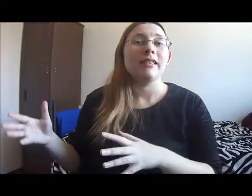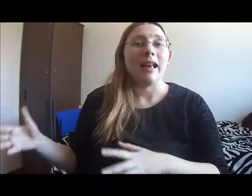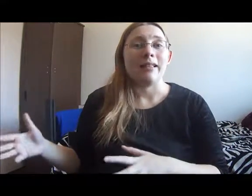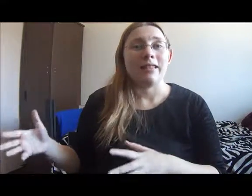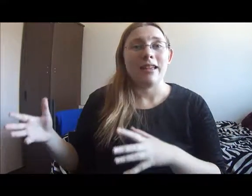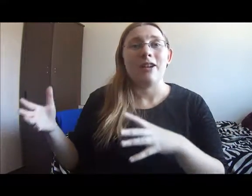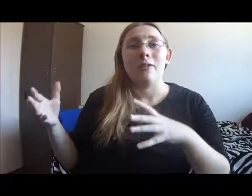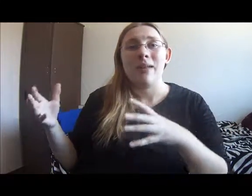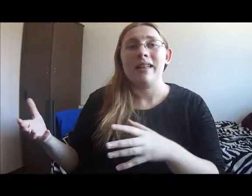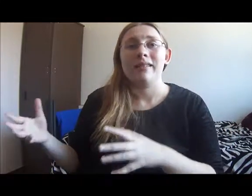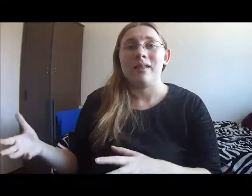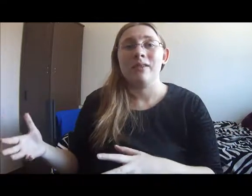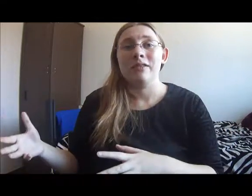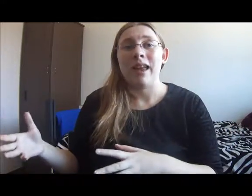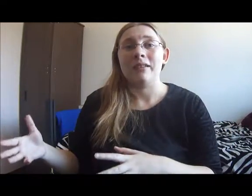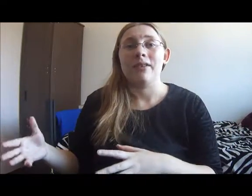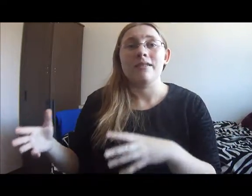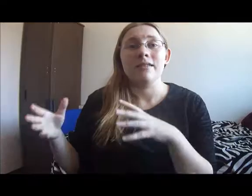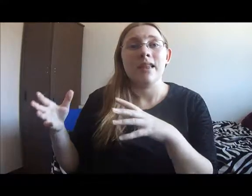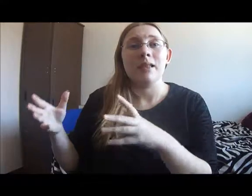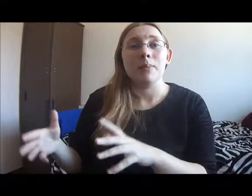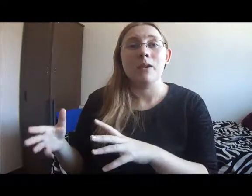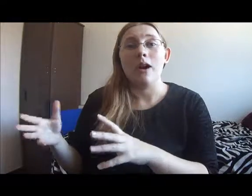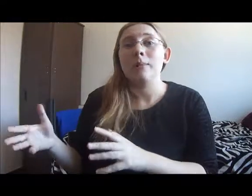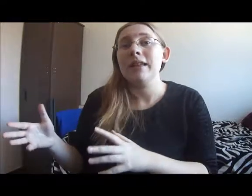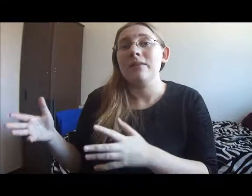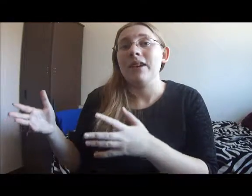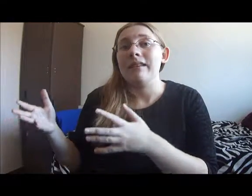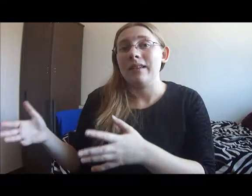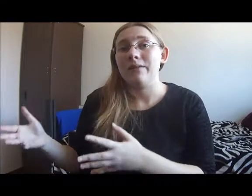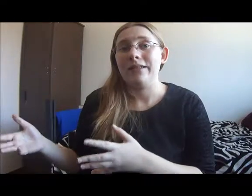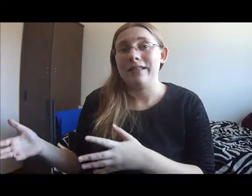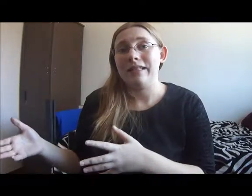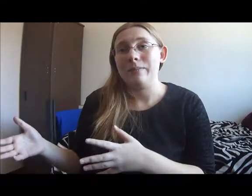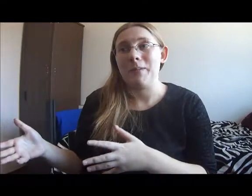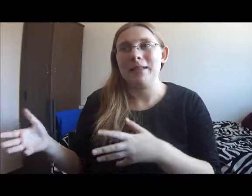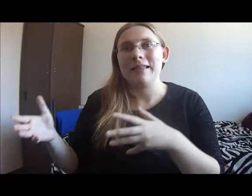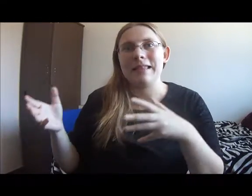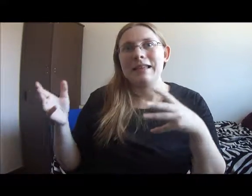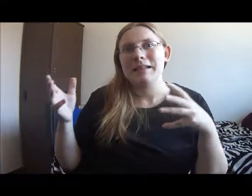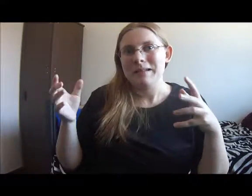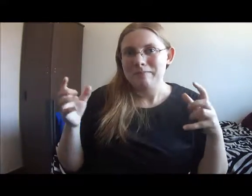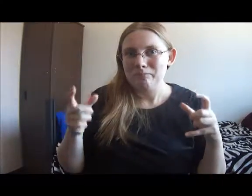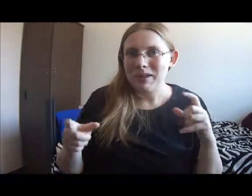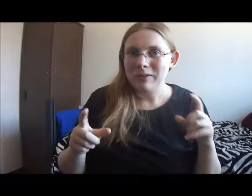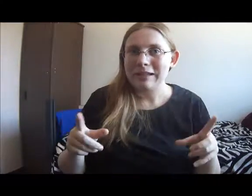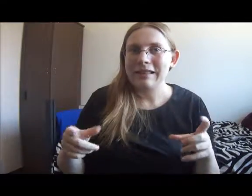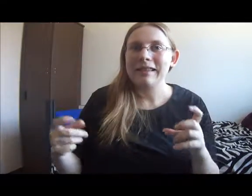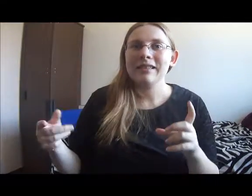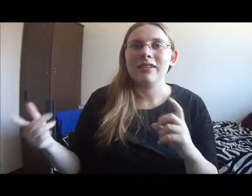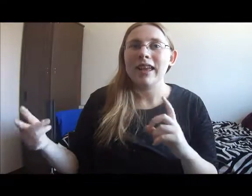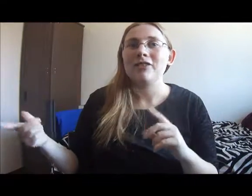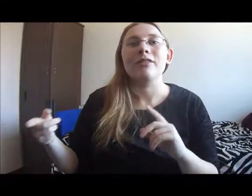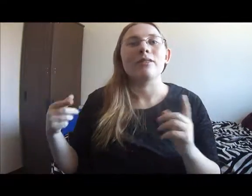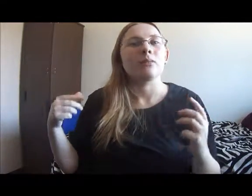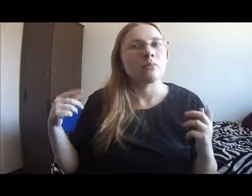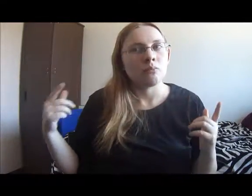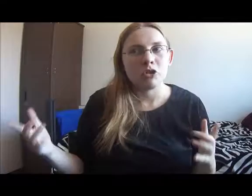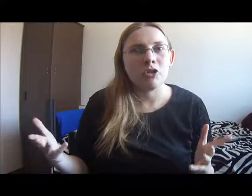yes they are making self-sacrifices and they are being very selfless in these moments. But you can see little catches which